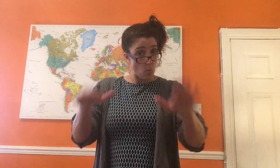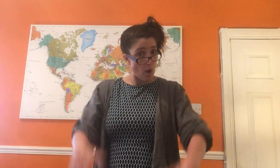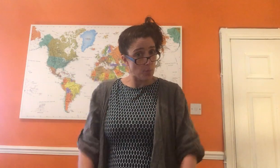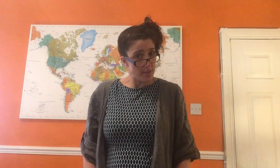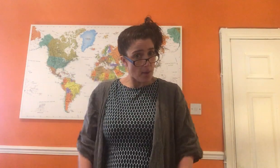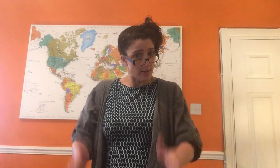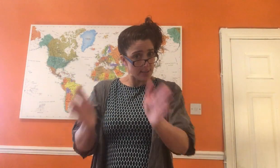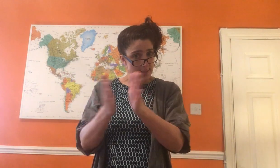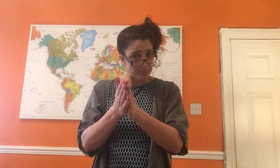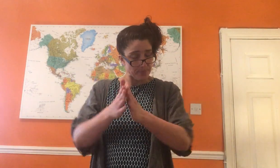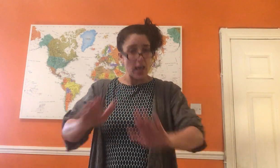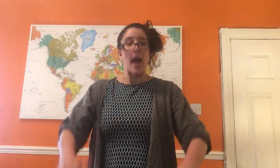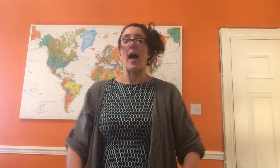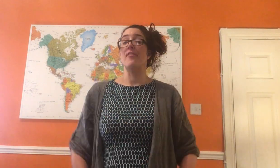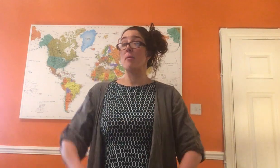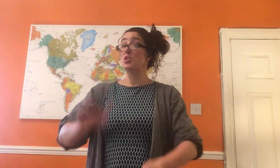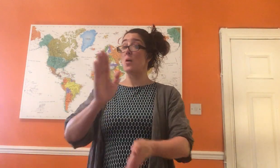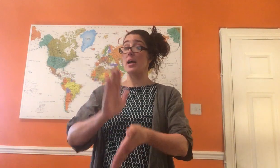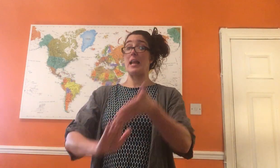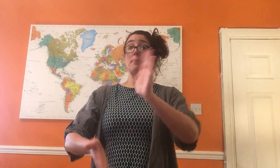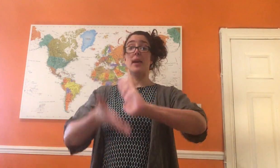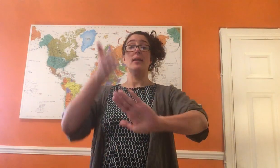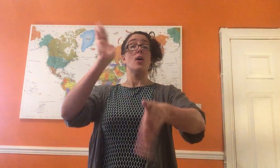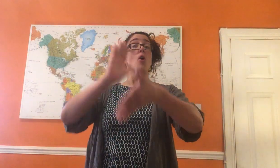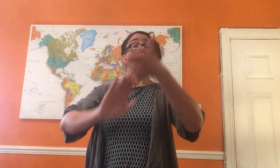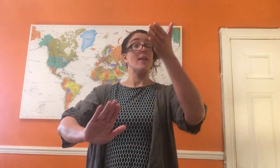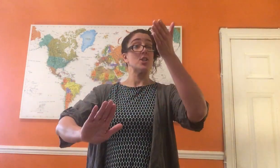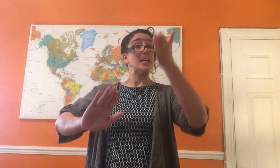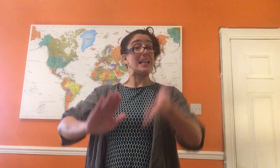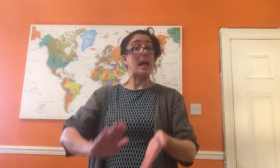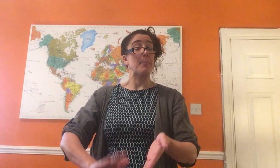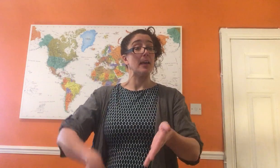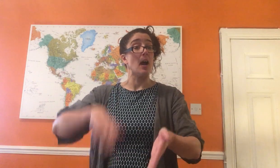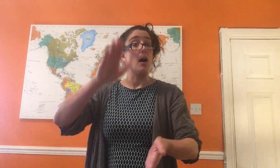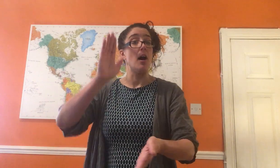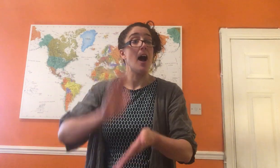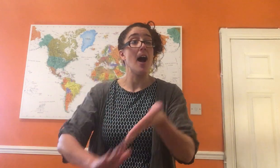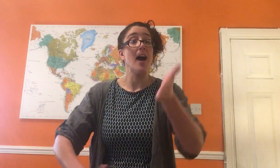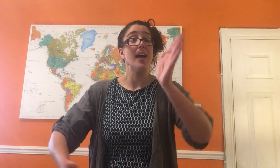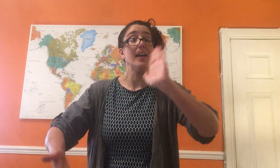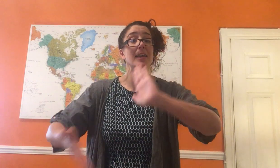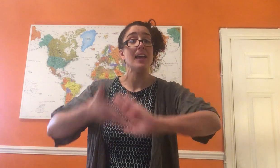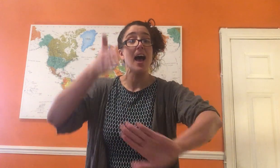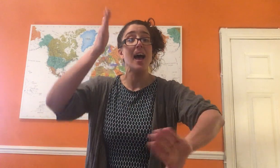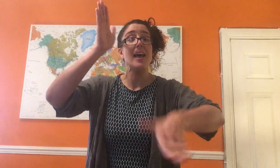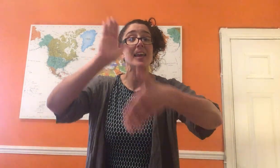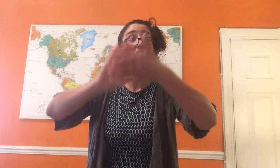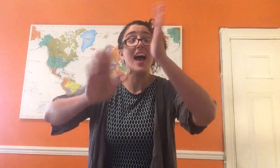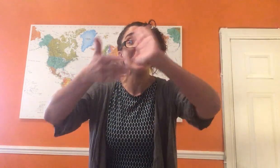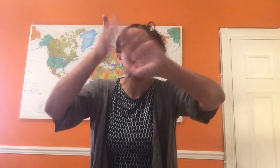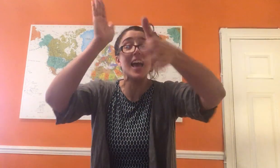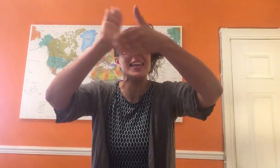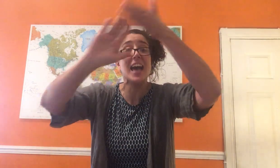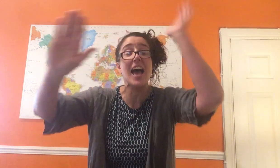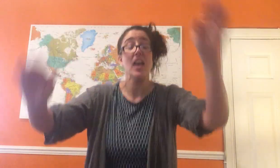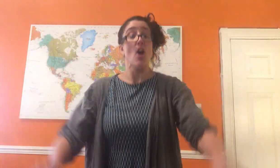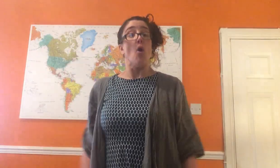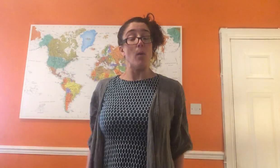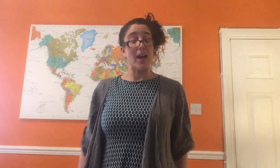got one with the pulse and then when we do our clapping, we're actually clapping our aye, aye, aye, aye, aye. We're